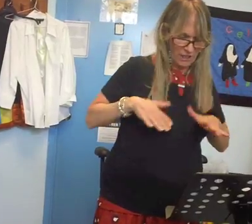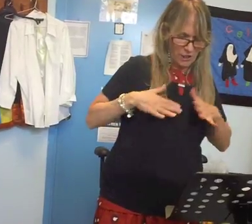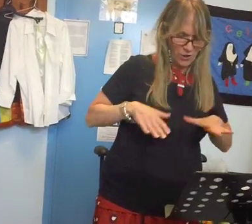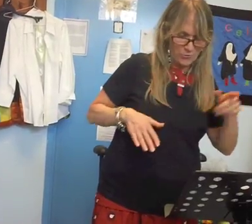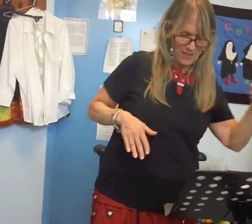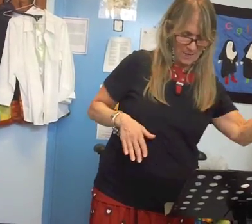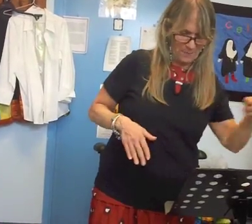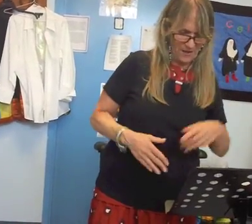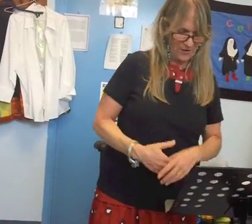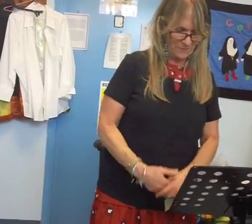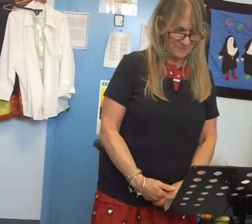clothes up there